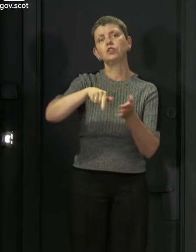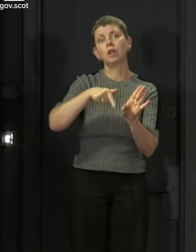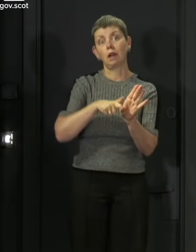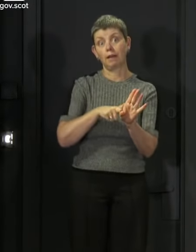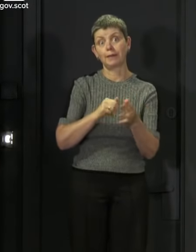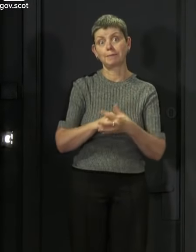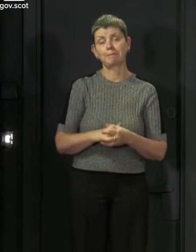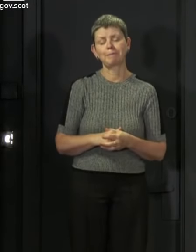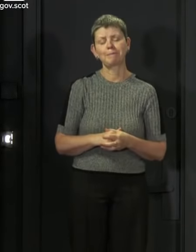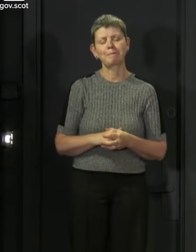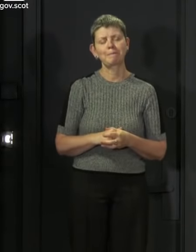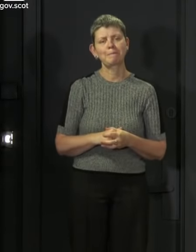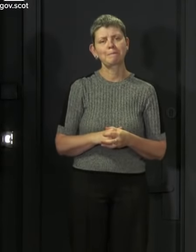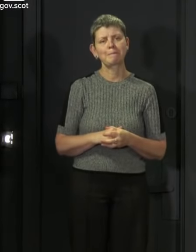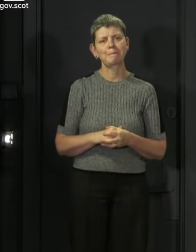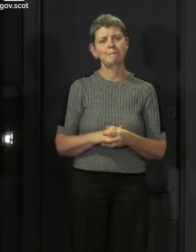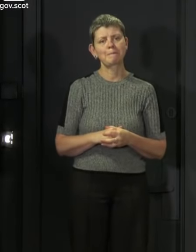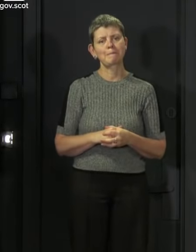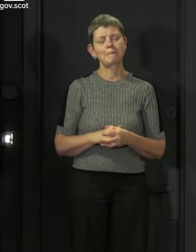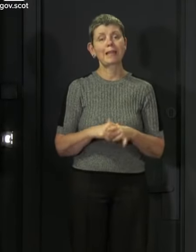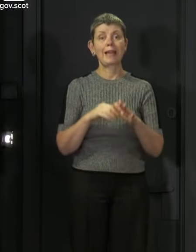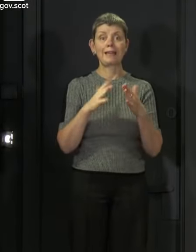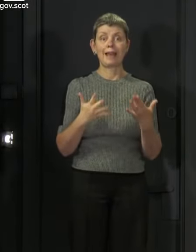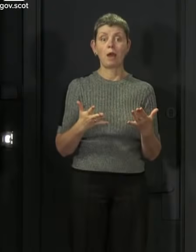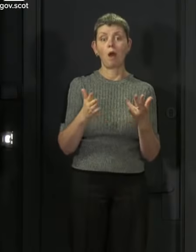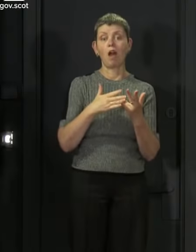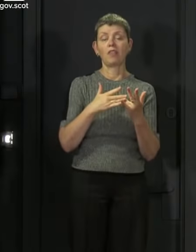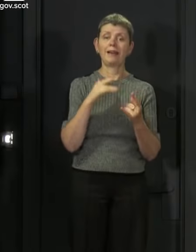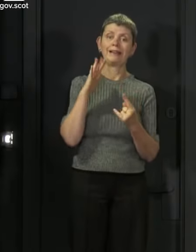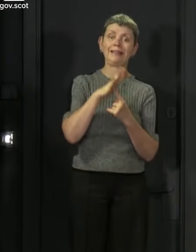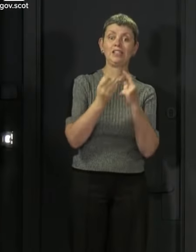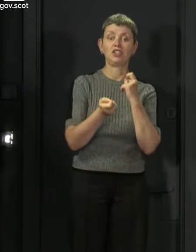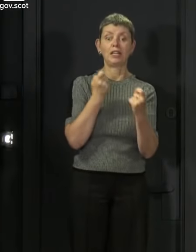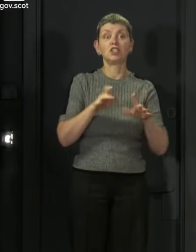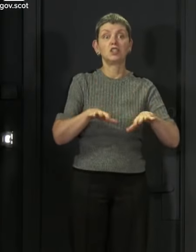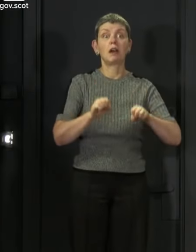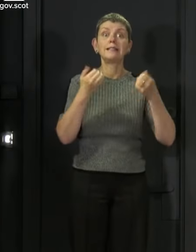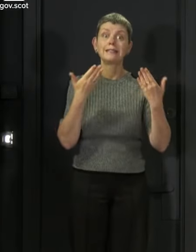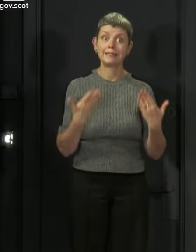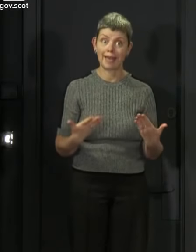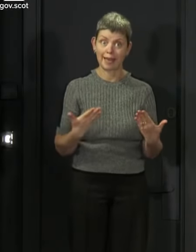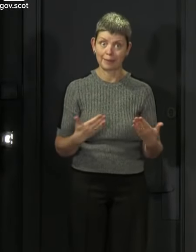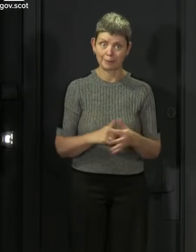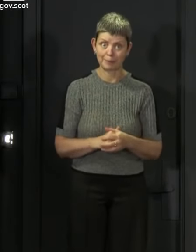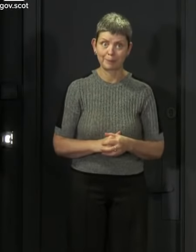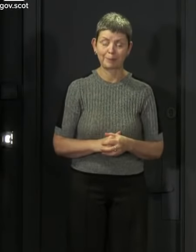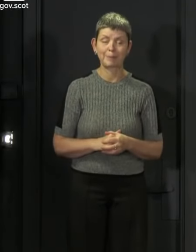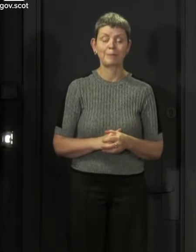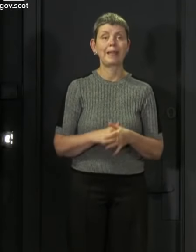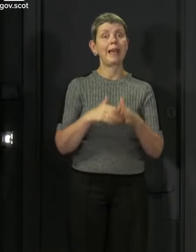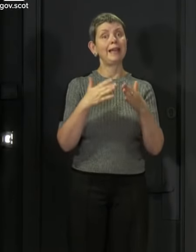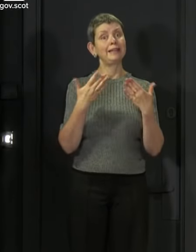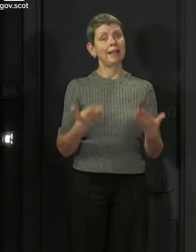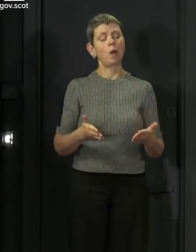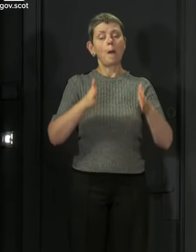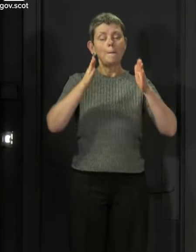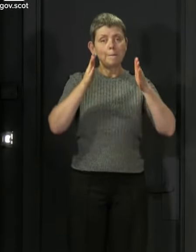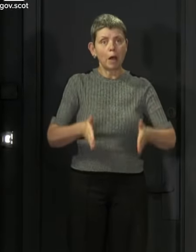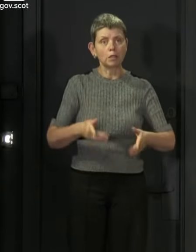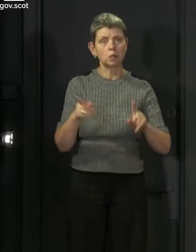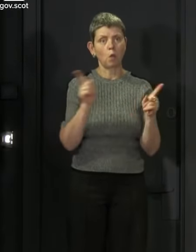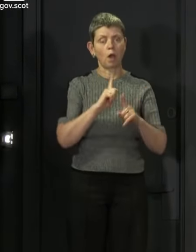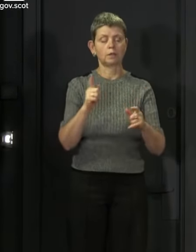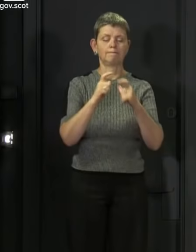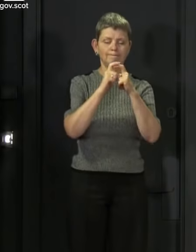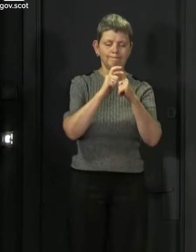briefly summarise the key changes which take effect from today. First of all, it is now compulsory to wear a